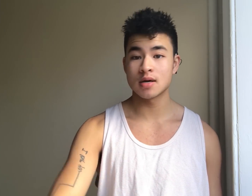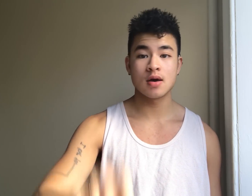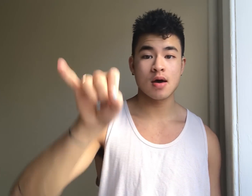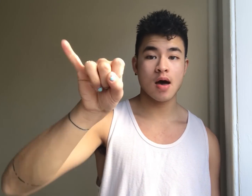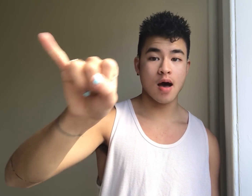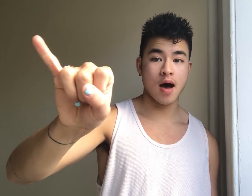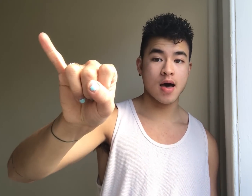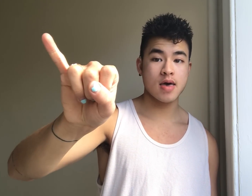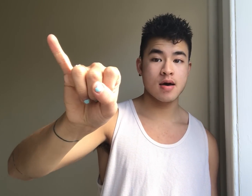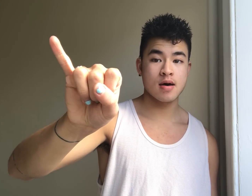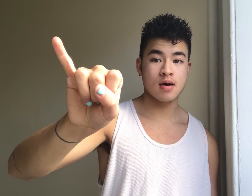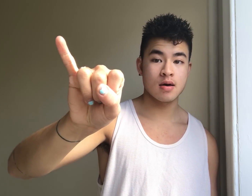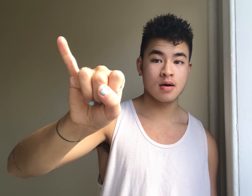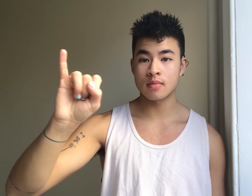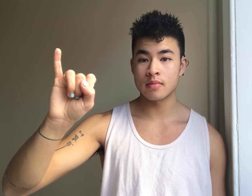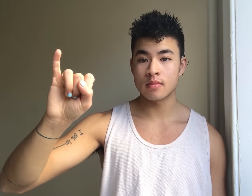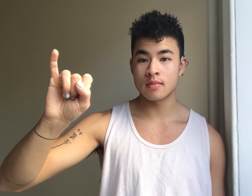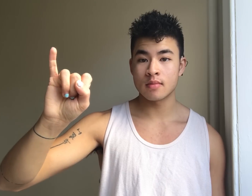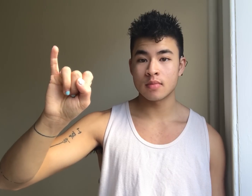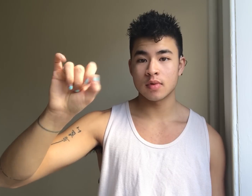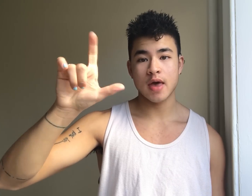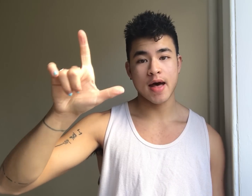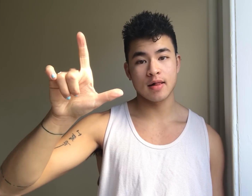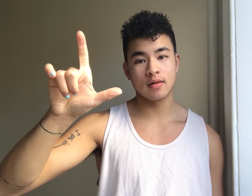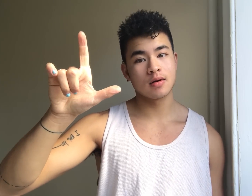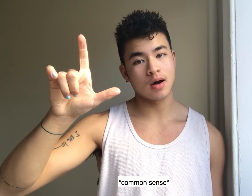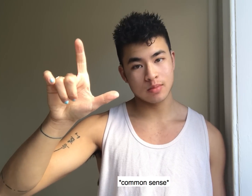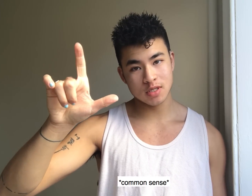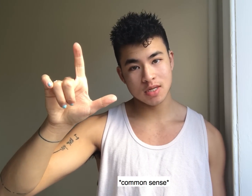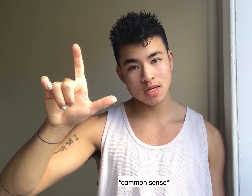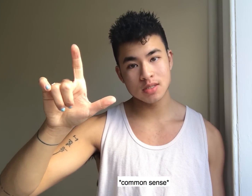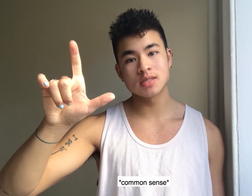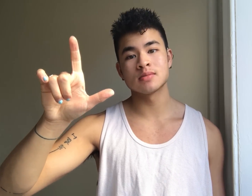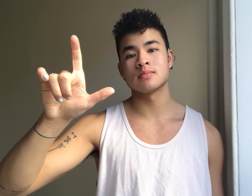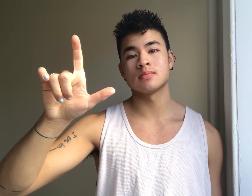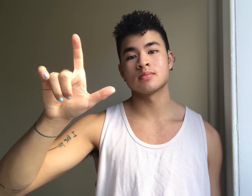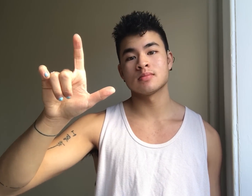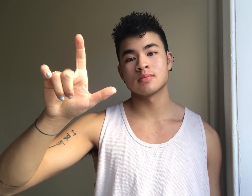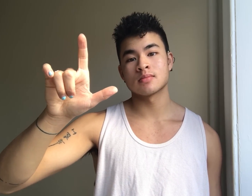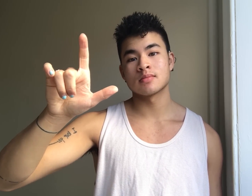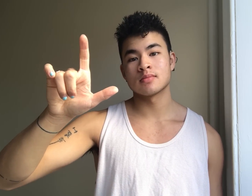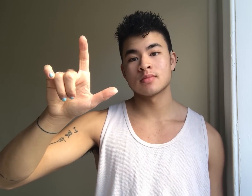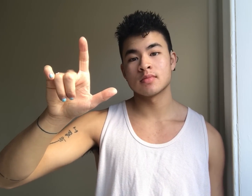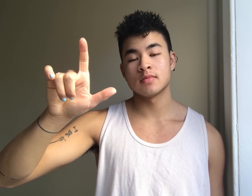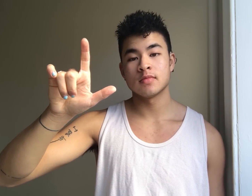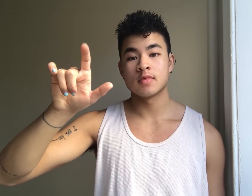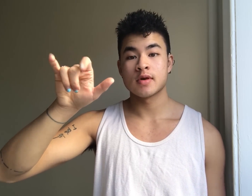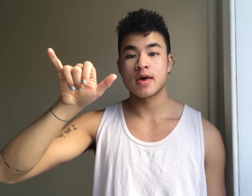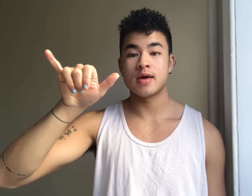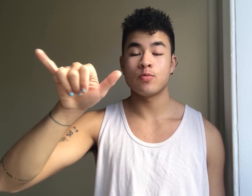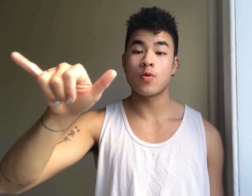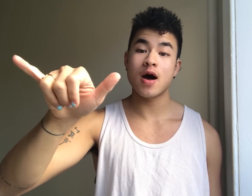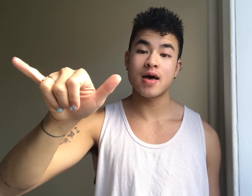I L common sense and why